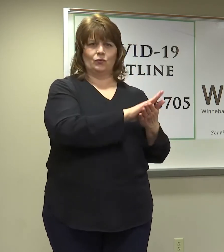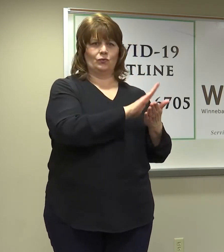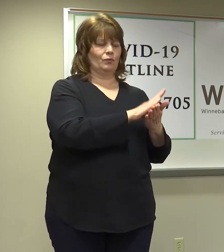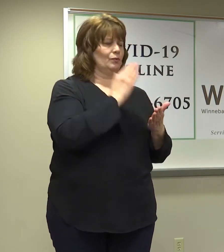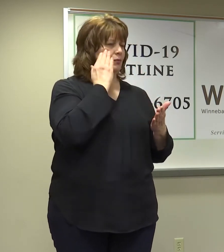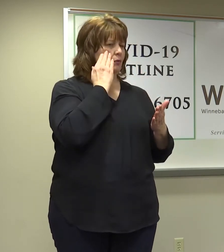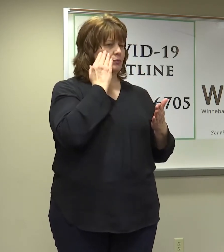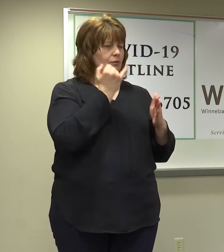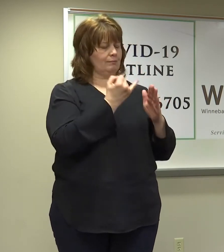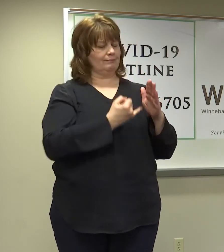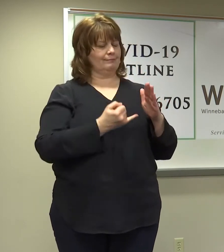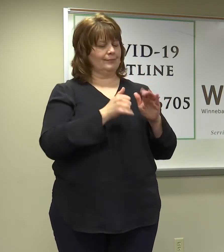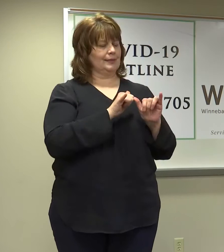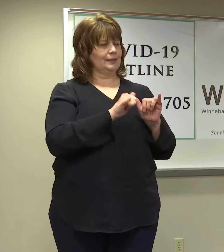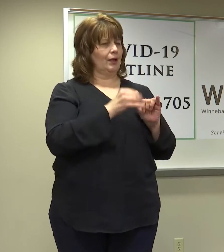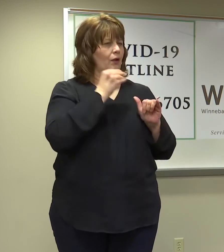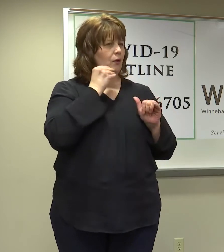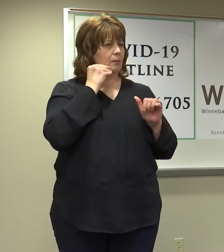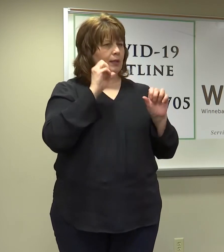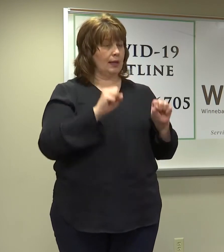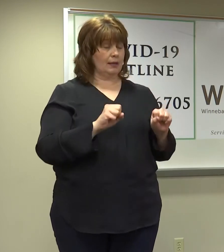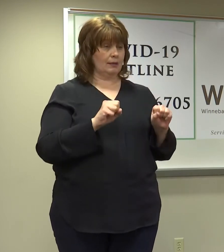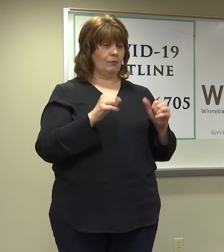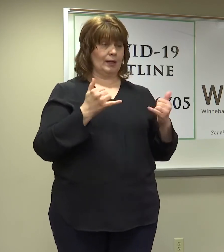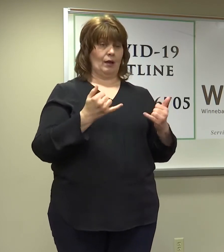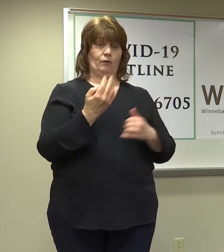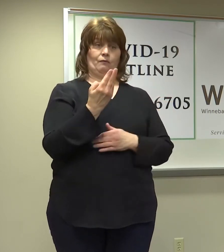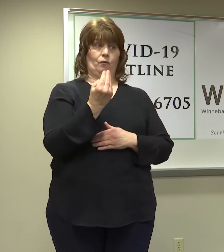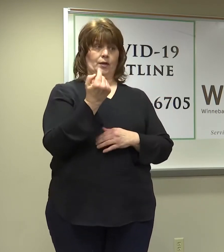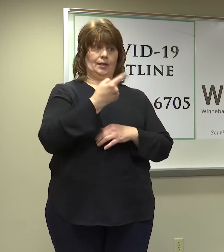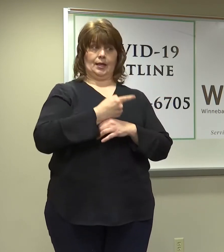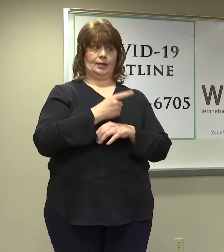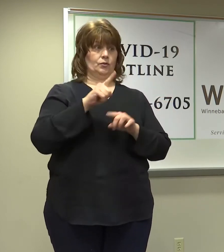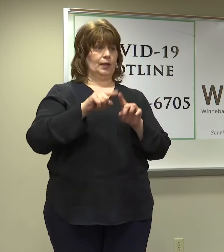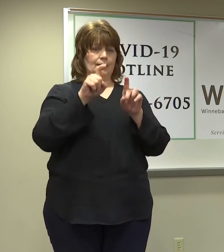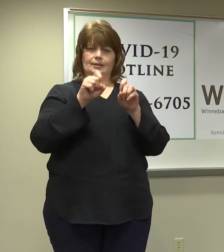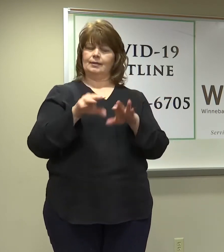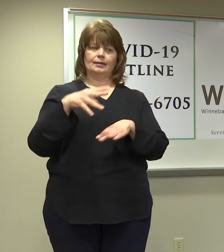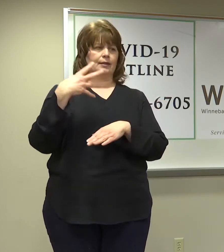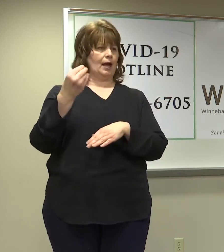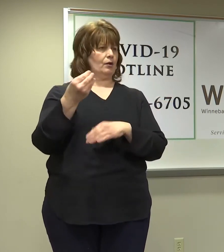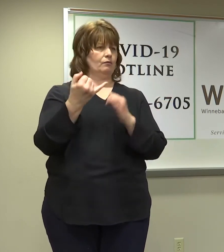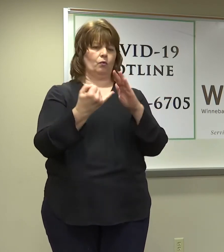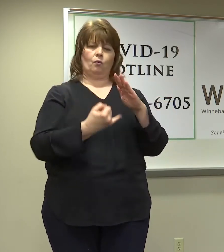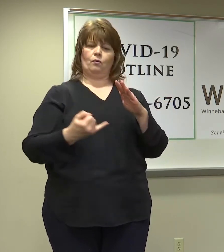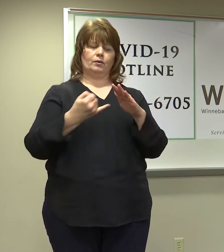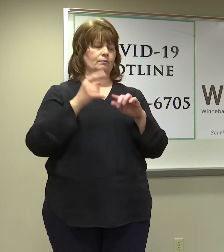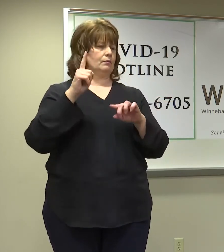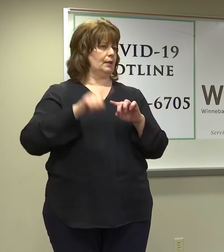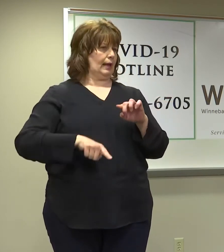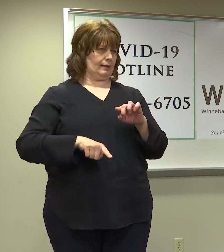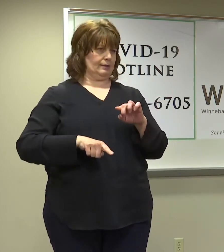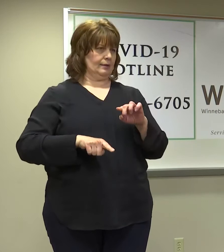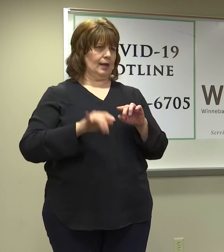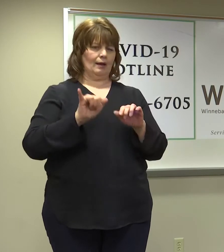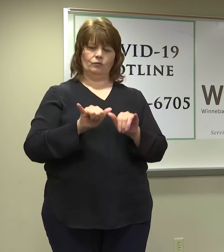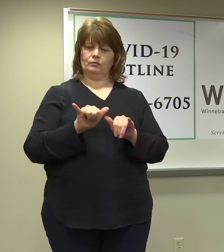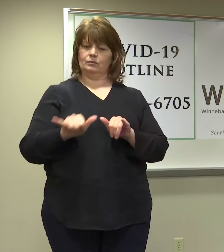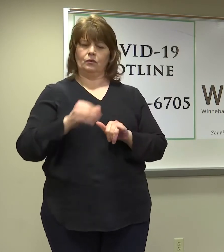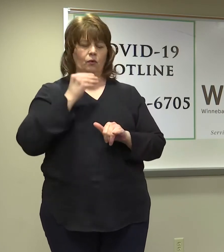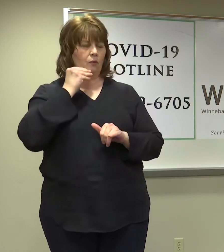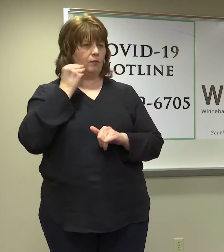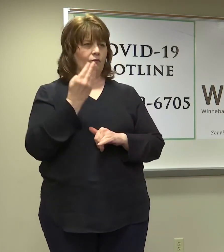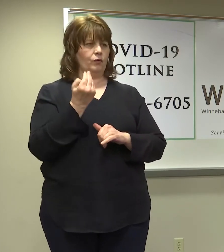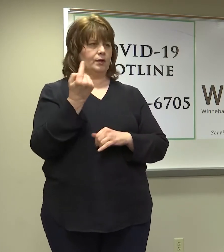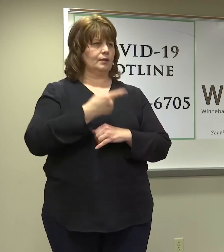quarantine. We are still on the 14-day. You can't test out of quarantine in Winnebago County. That has worked very effectively in helping us,